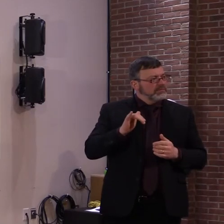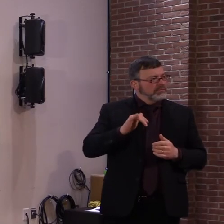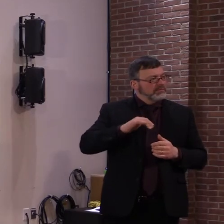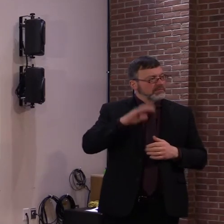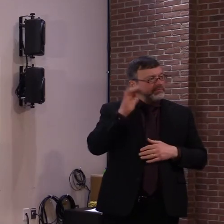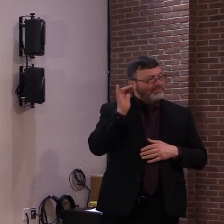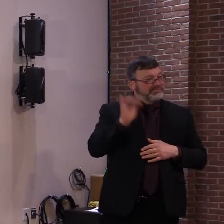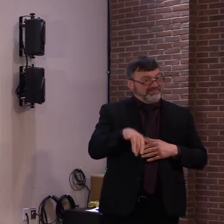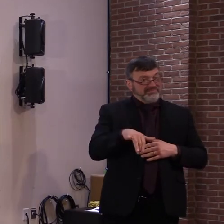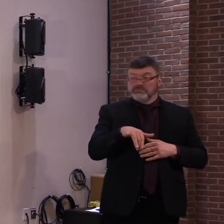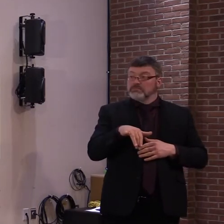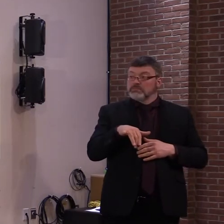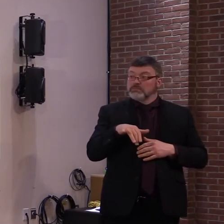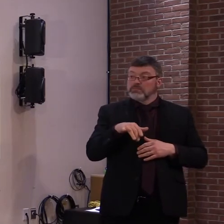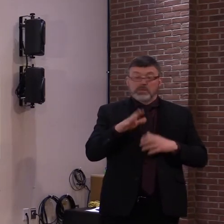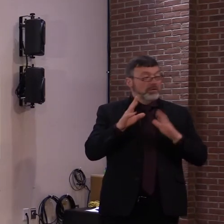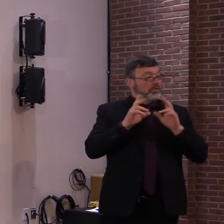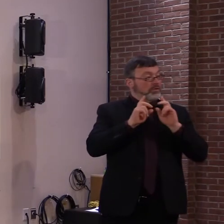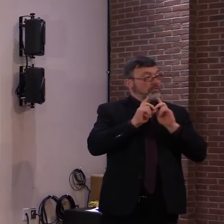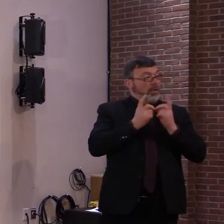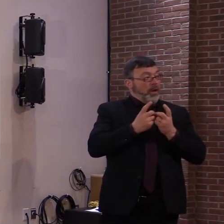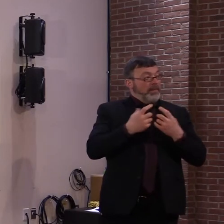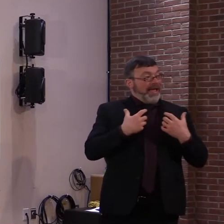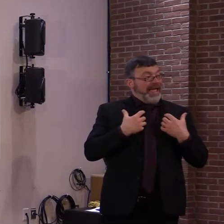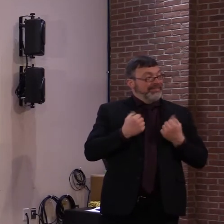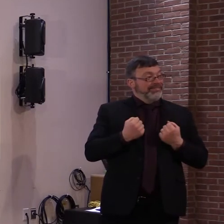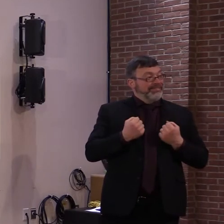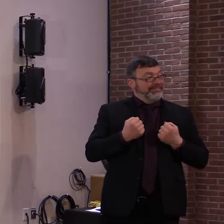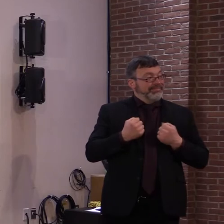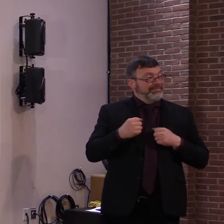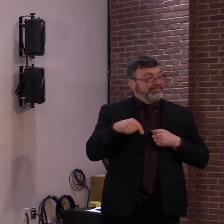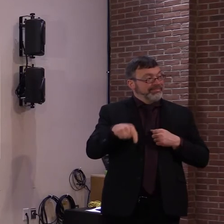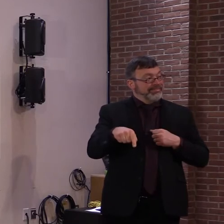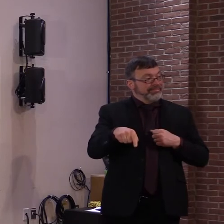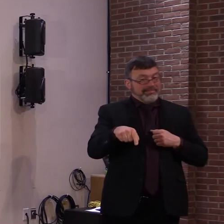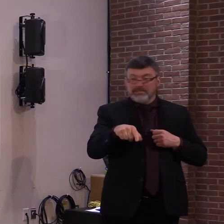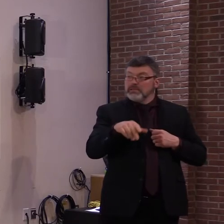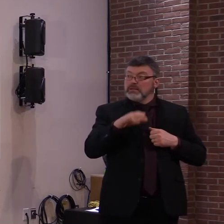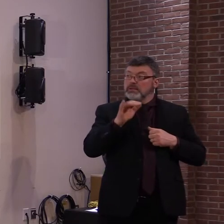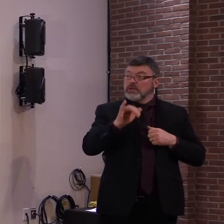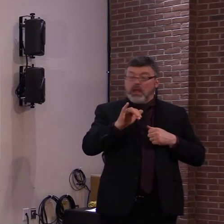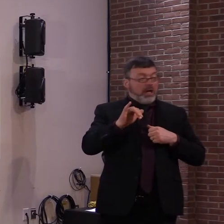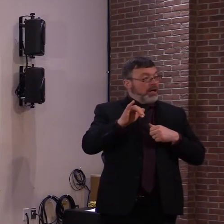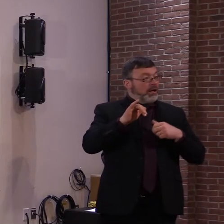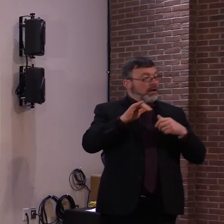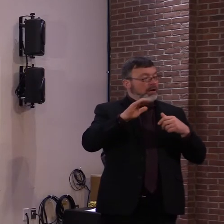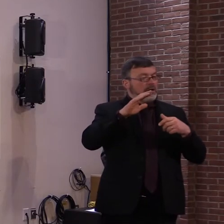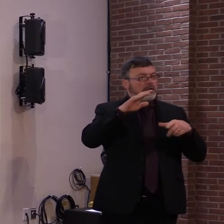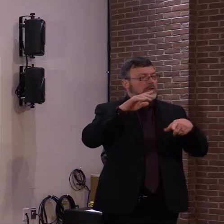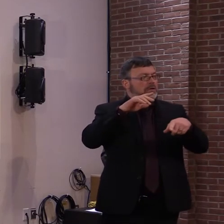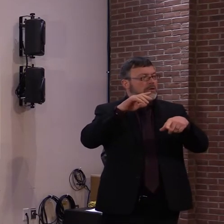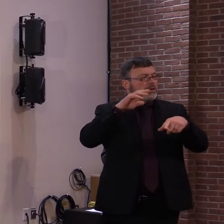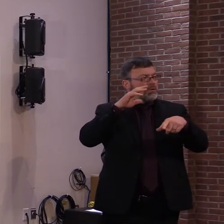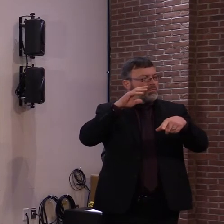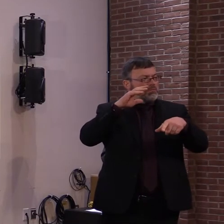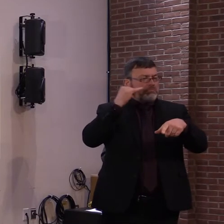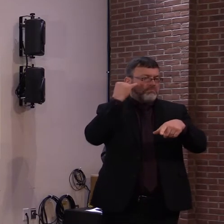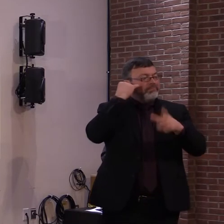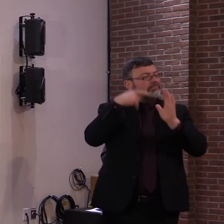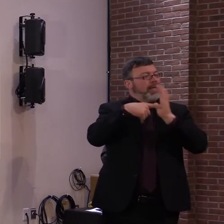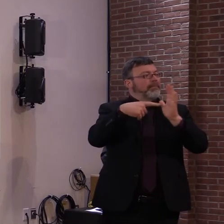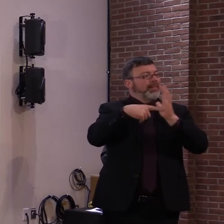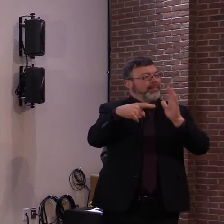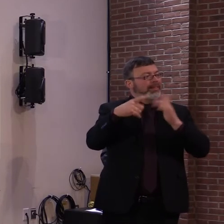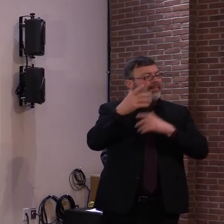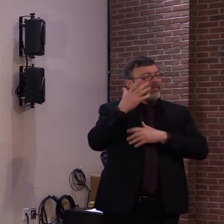about outbreaks in their areas, especially in light of numbers that are skyrocketing? Oh, yeah, I wouldn't,